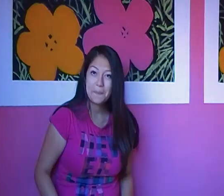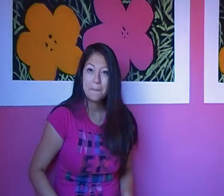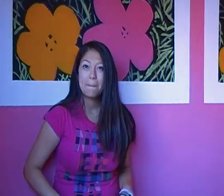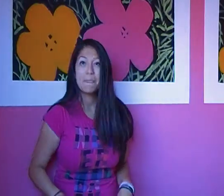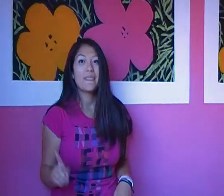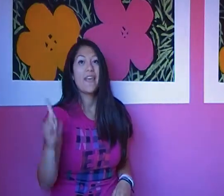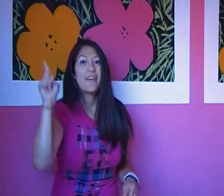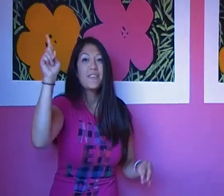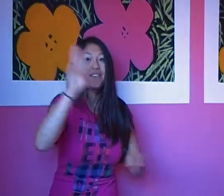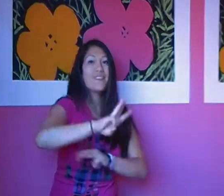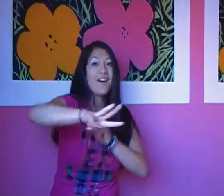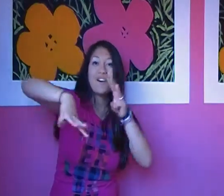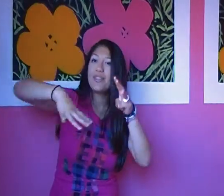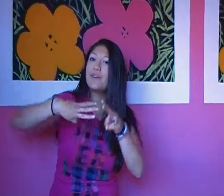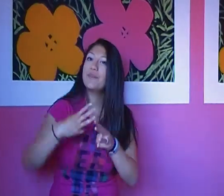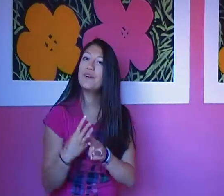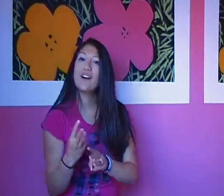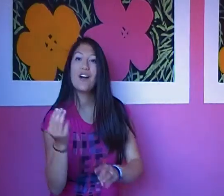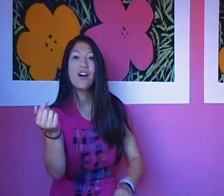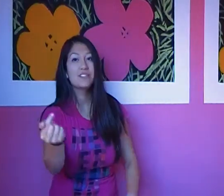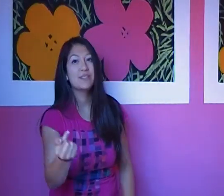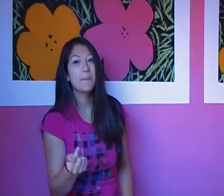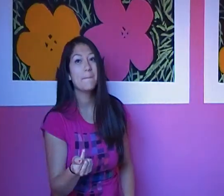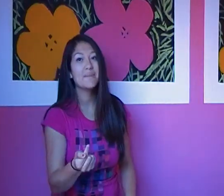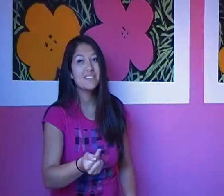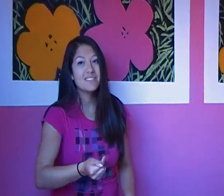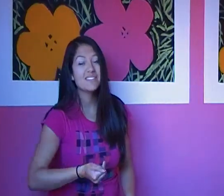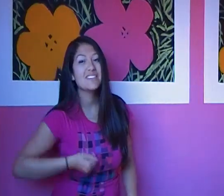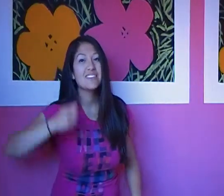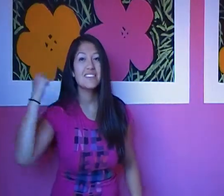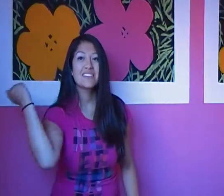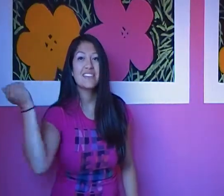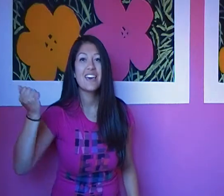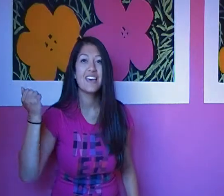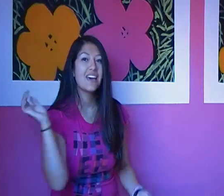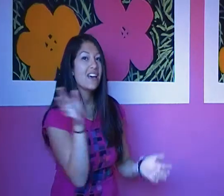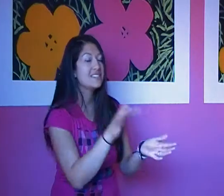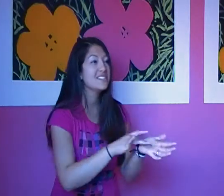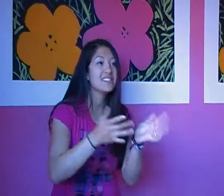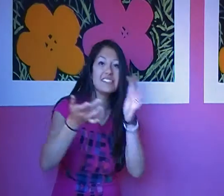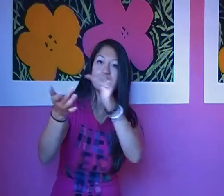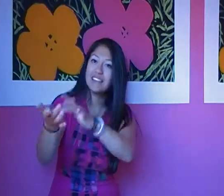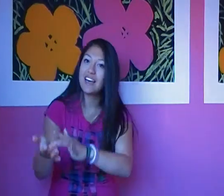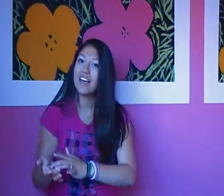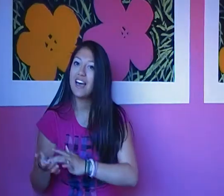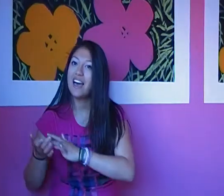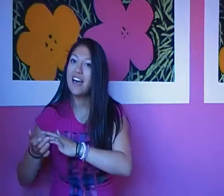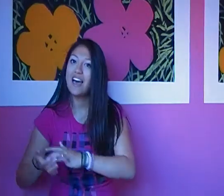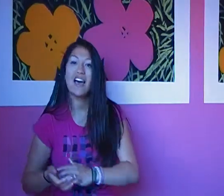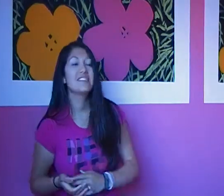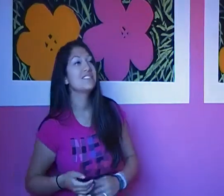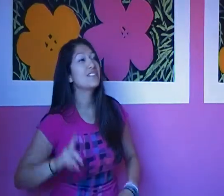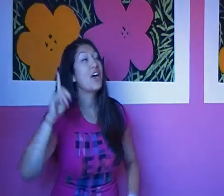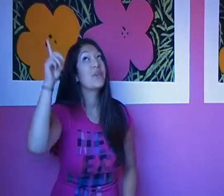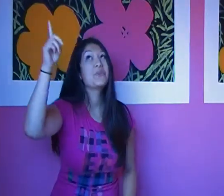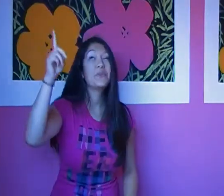The reason why You are the words of me. Jesus, You